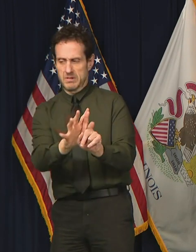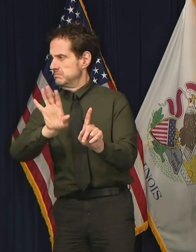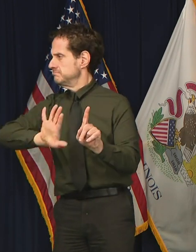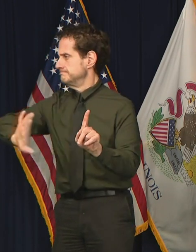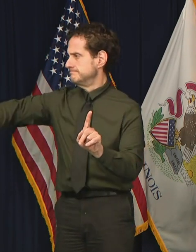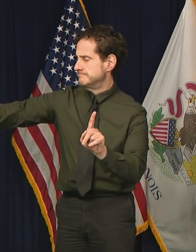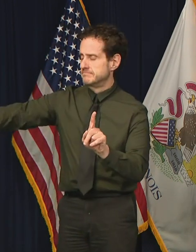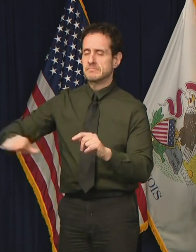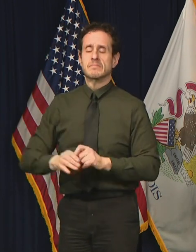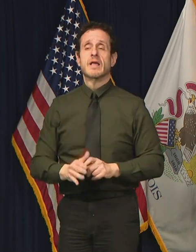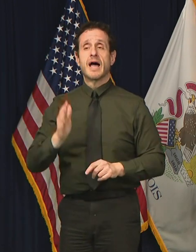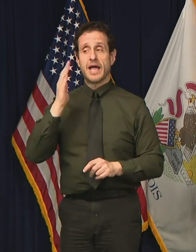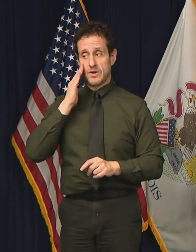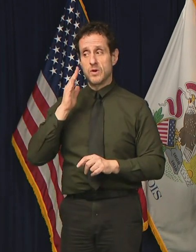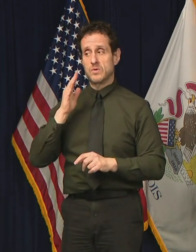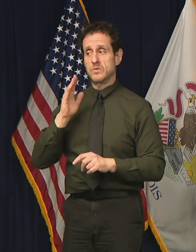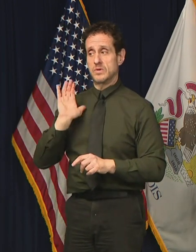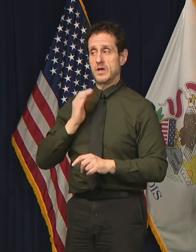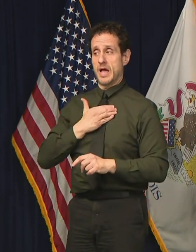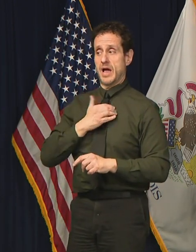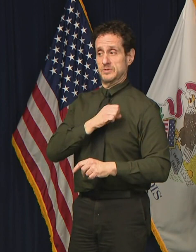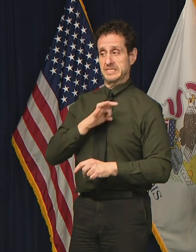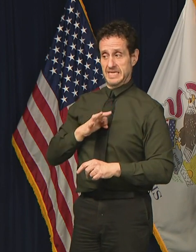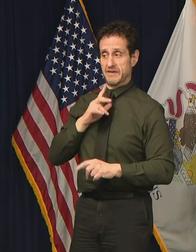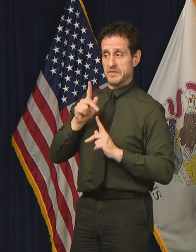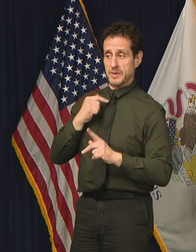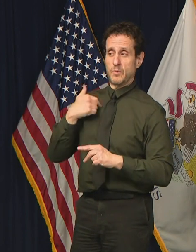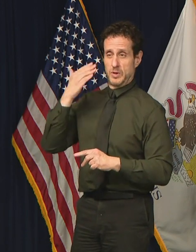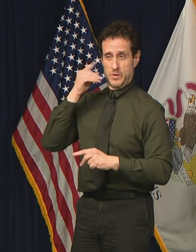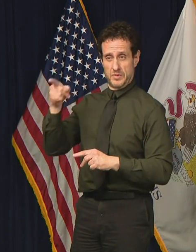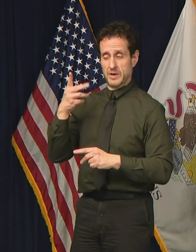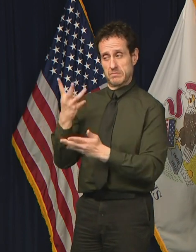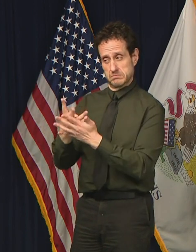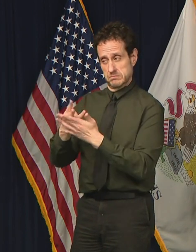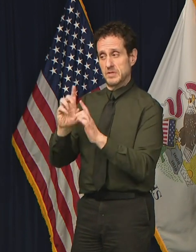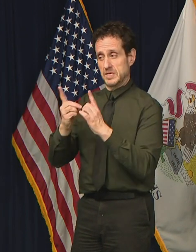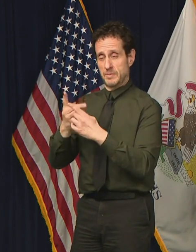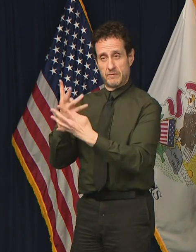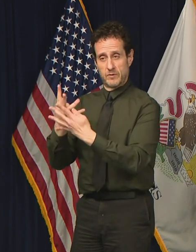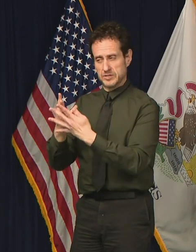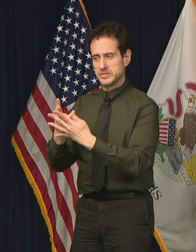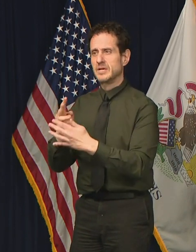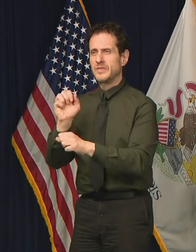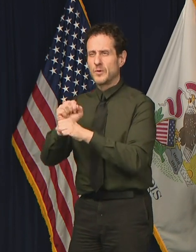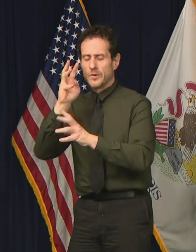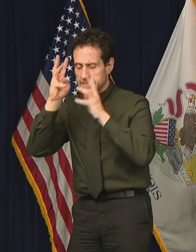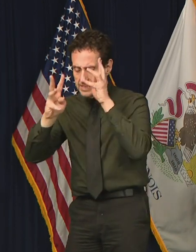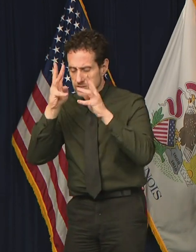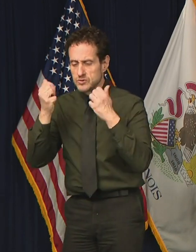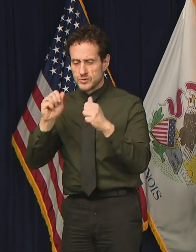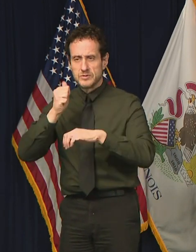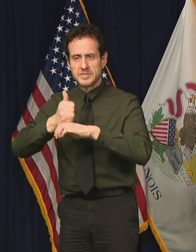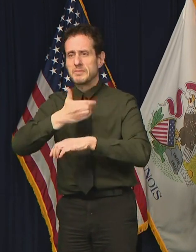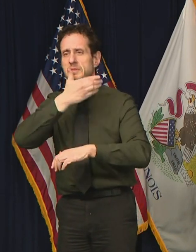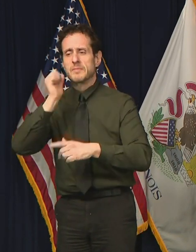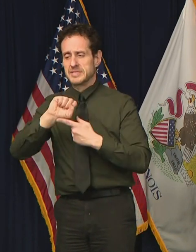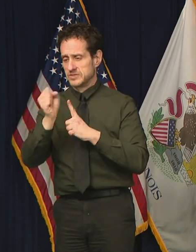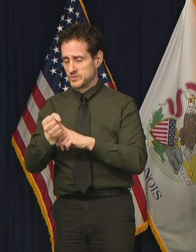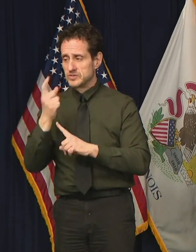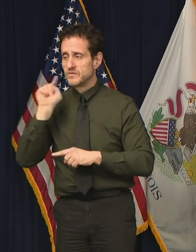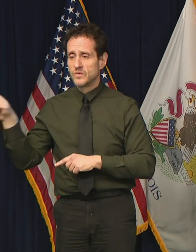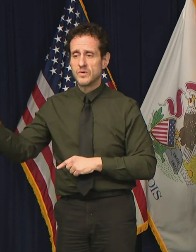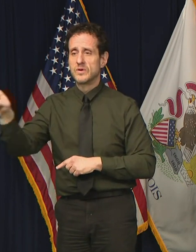at the Department of Corrections are working innovatively to try the best situations for these